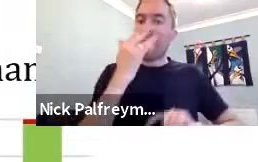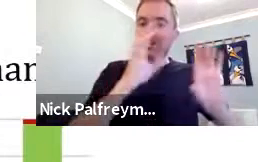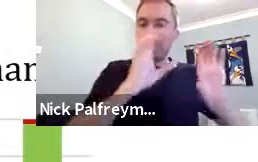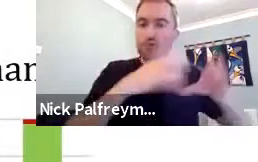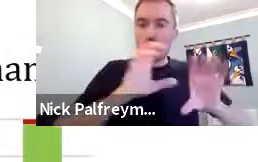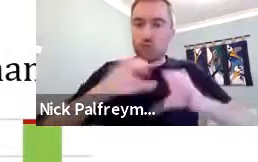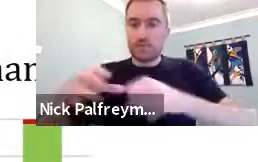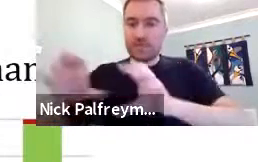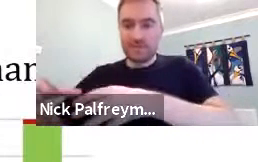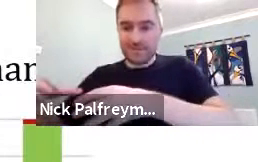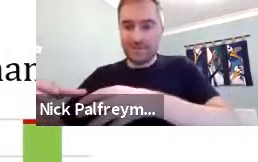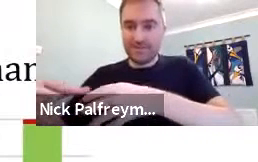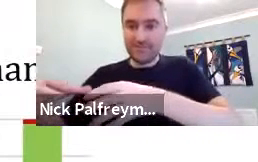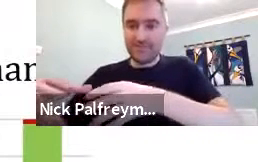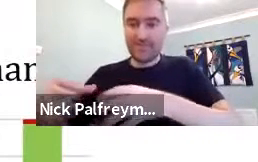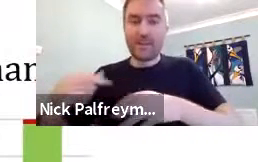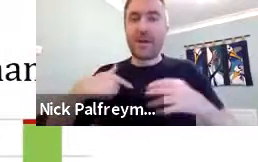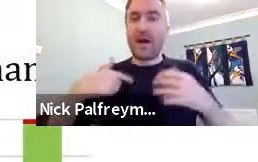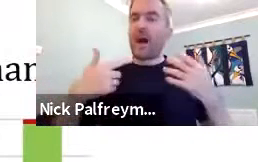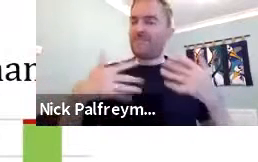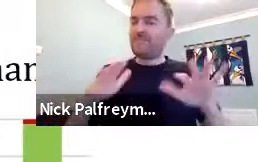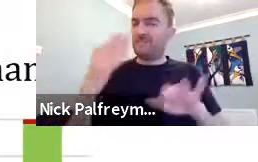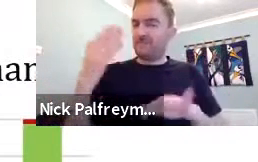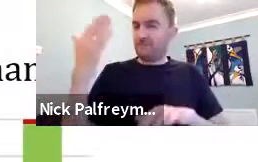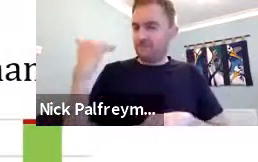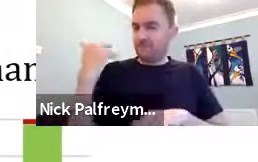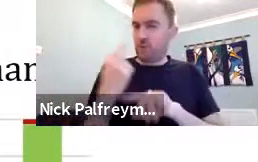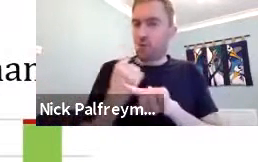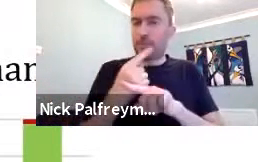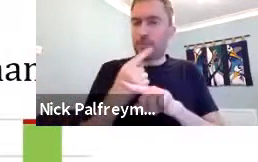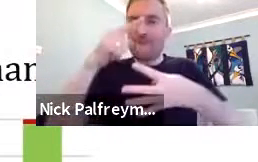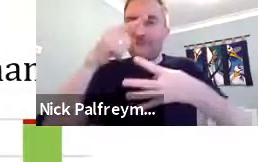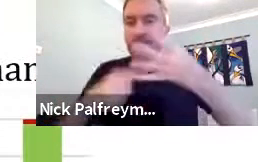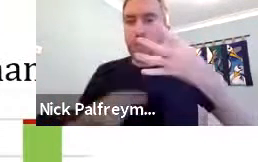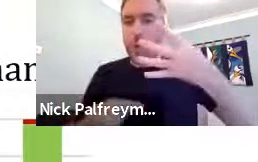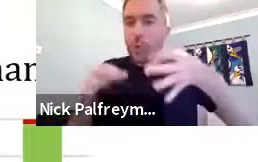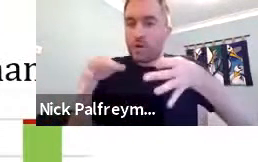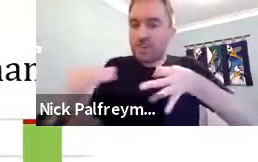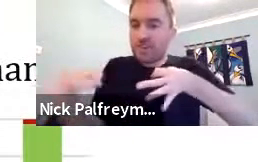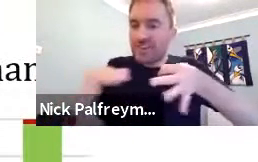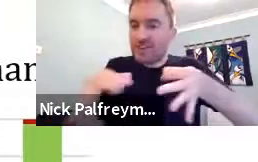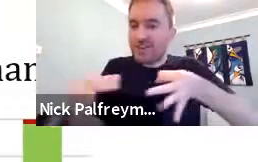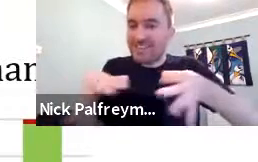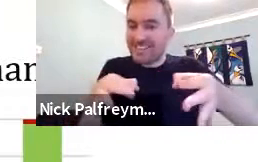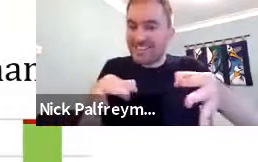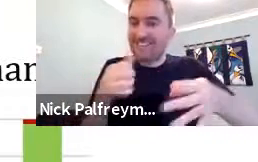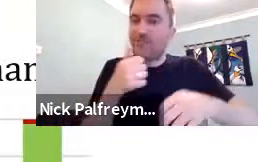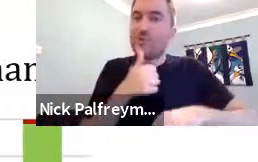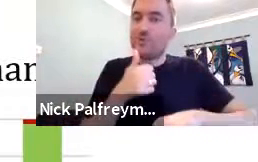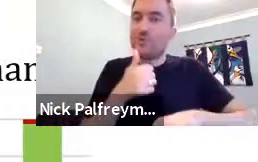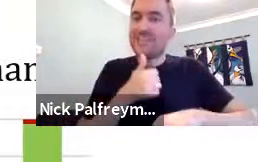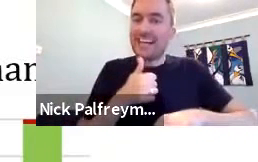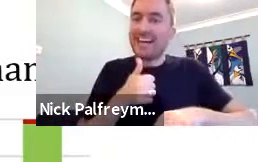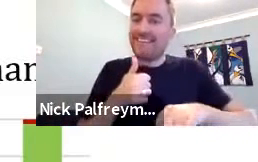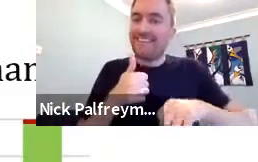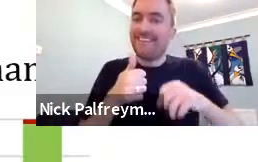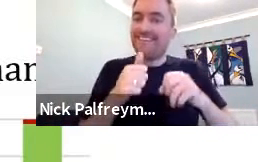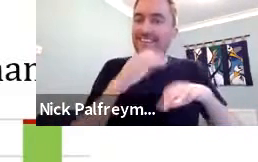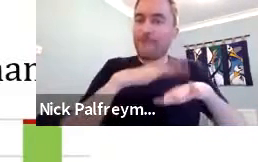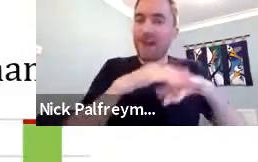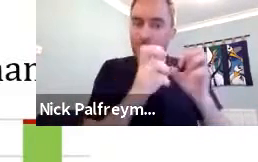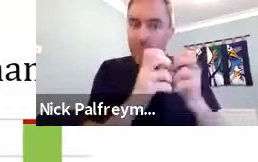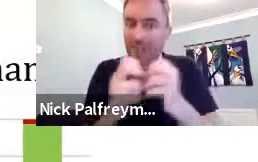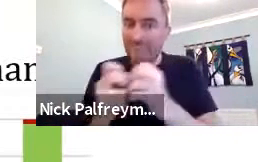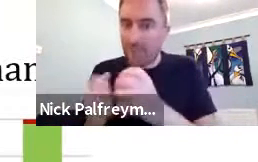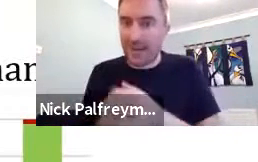And I want to have a look at the different age groups at this point. I've talked about the four different strategies